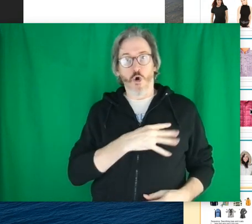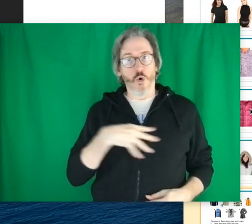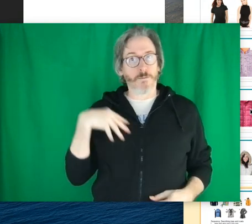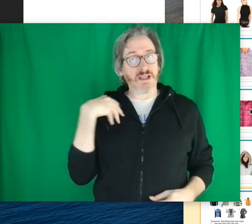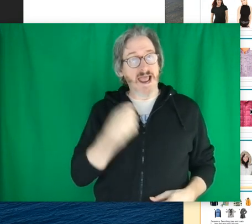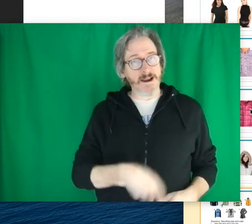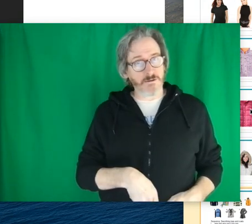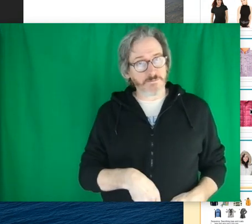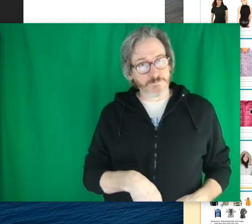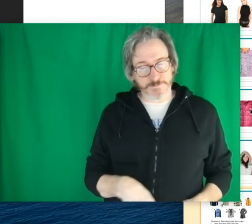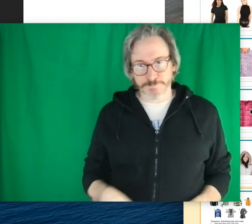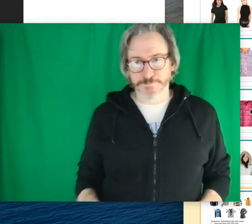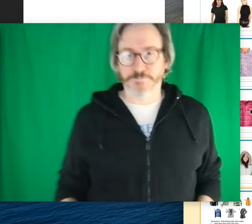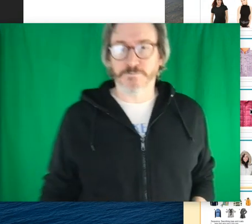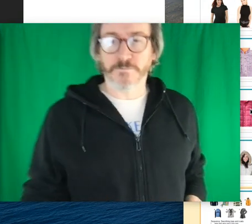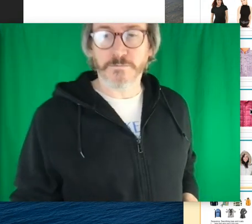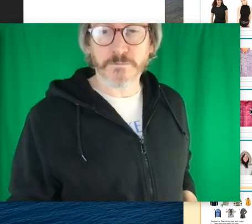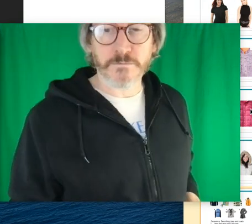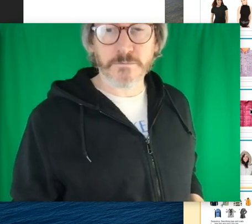Or plaid.